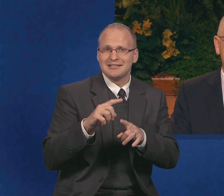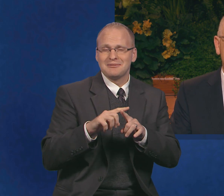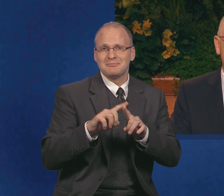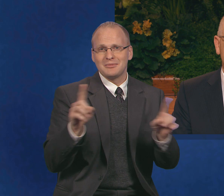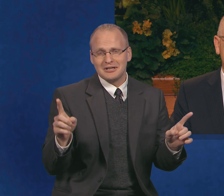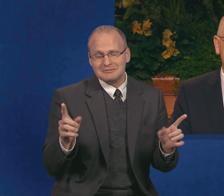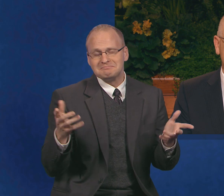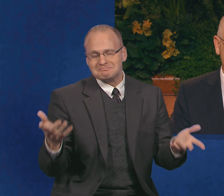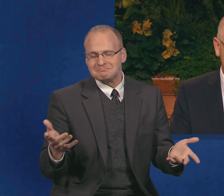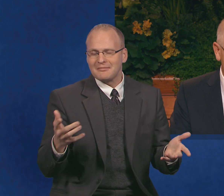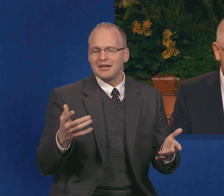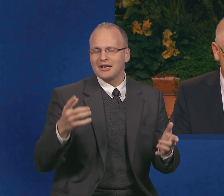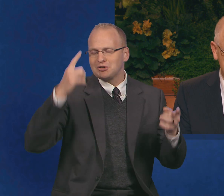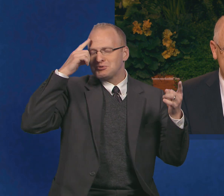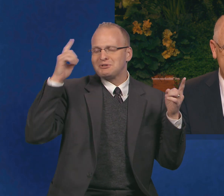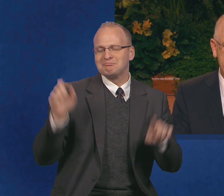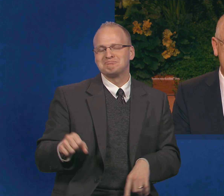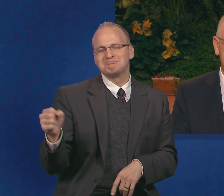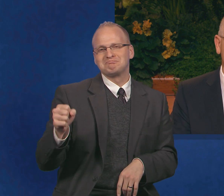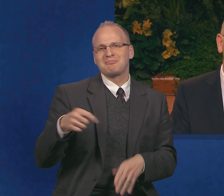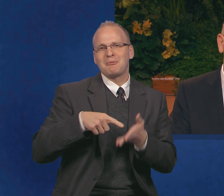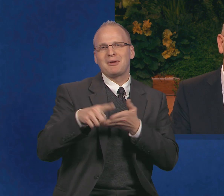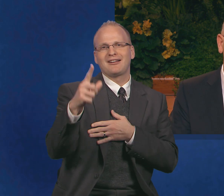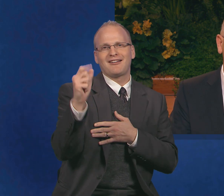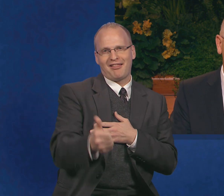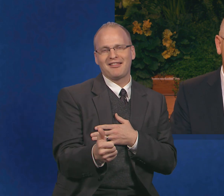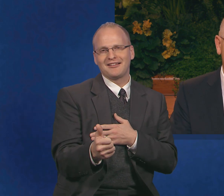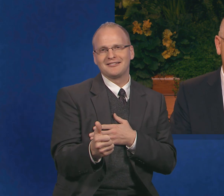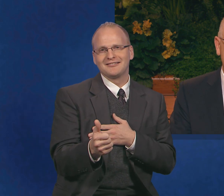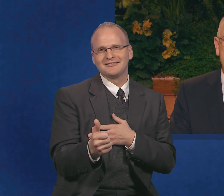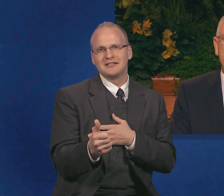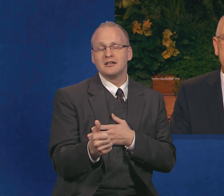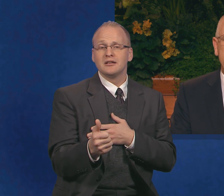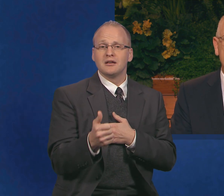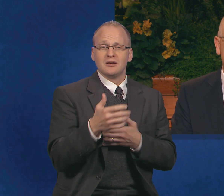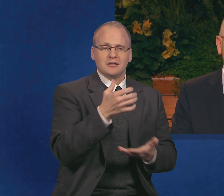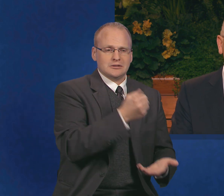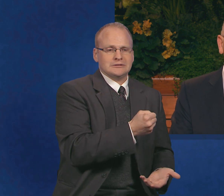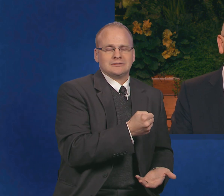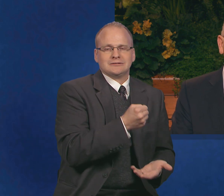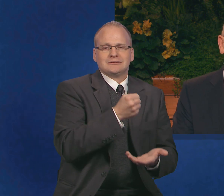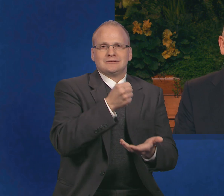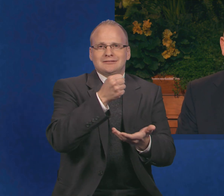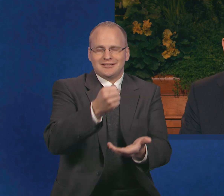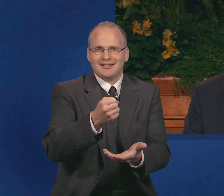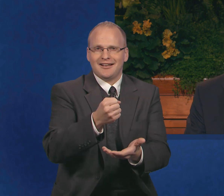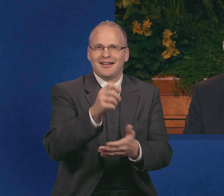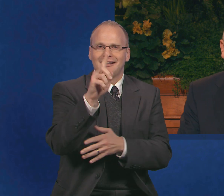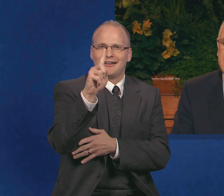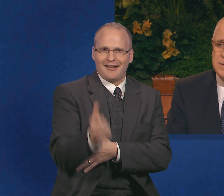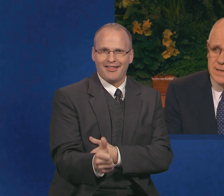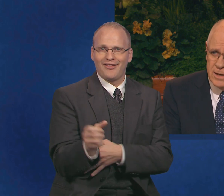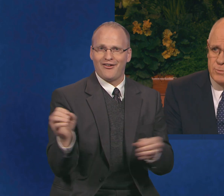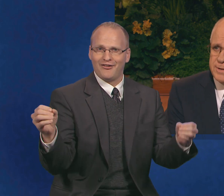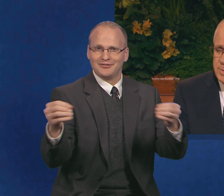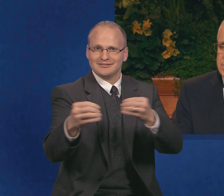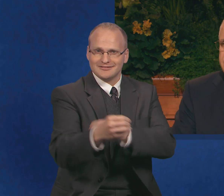But he readily agreed they needed to pay their tithing. He carried the heavy bag to the tithing office and settled with the bishop.